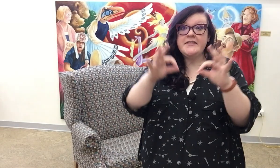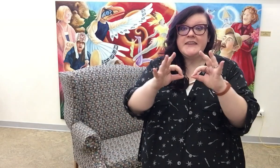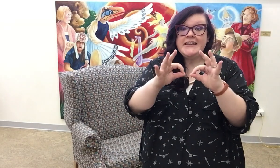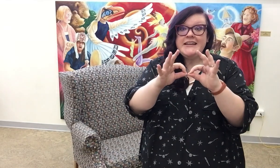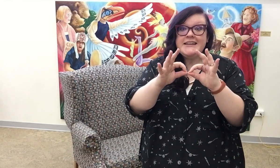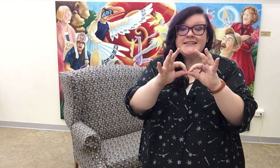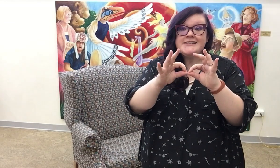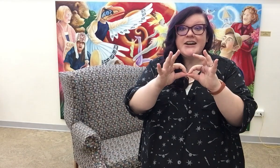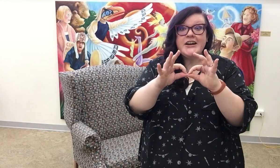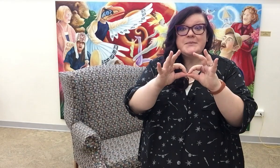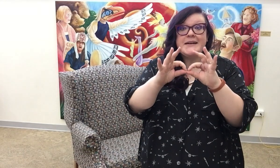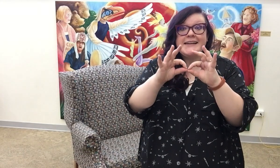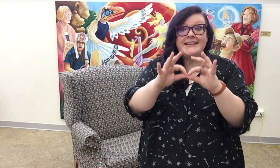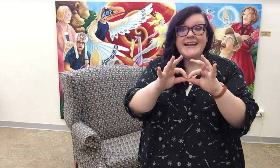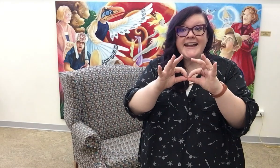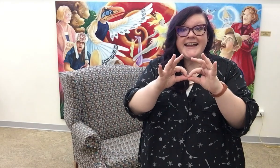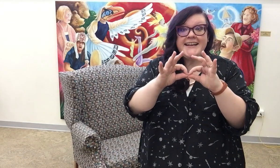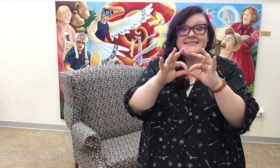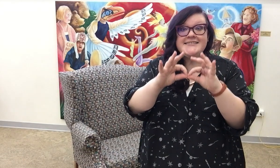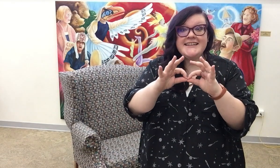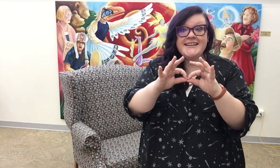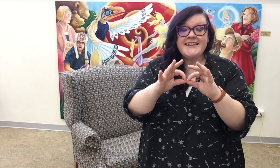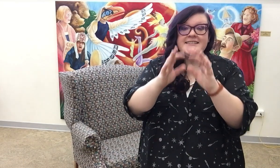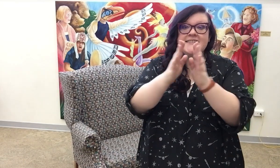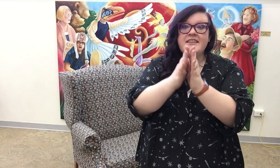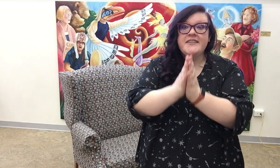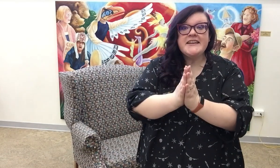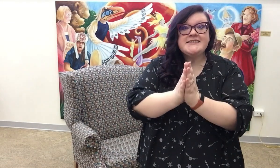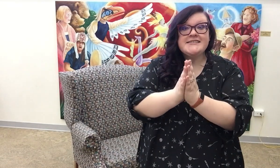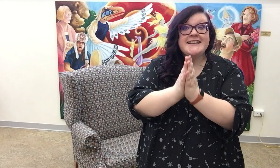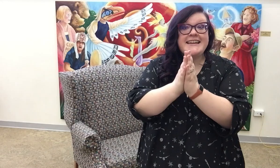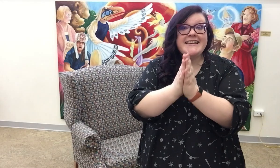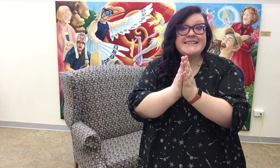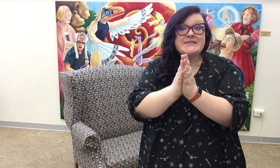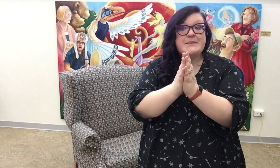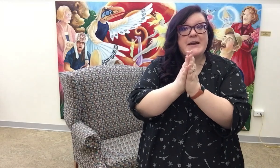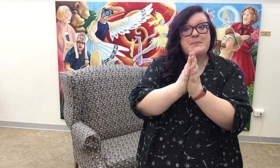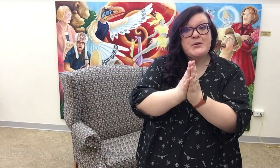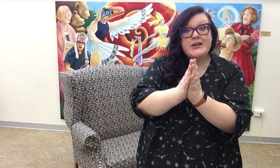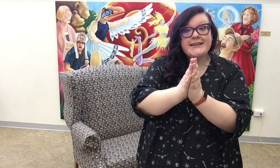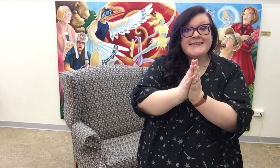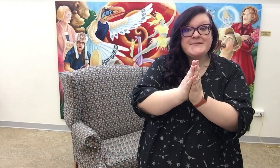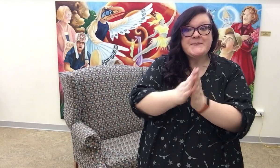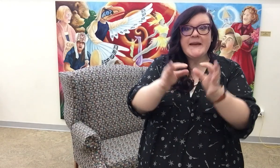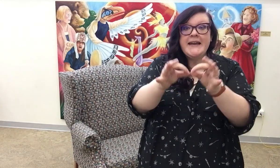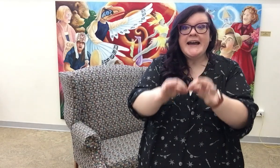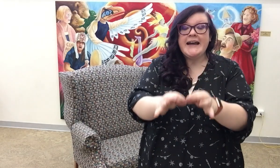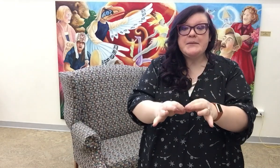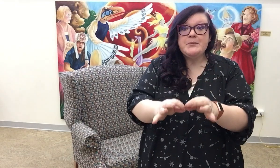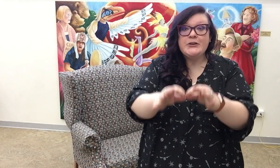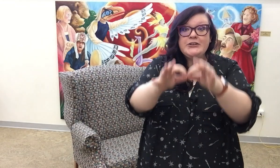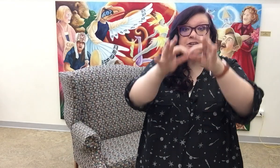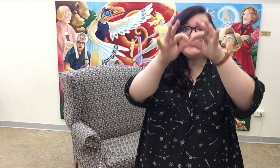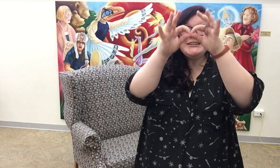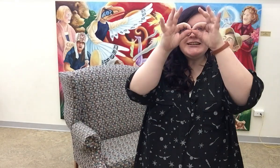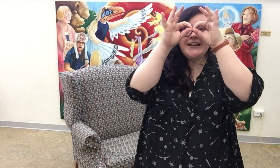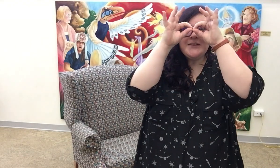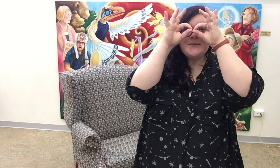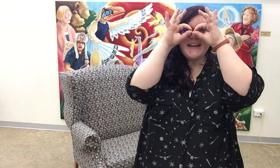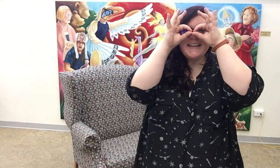These are my glasses. This is my book. I put on my